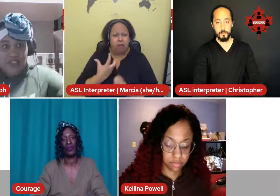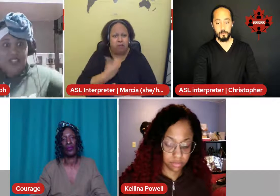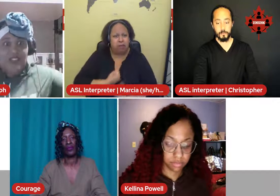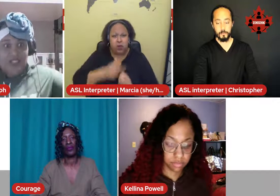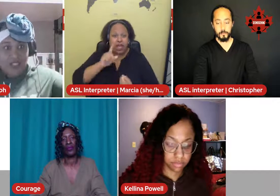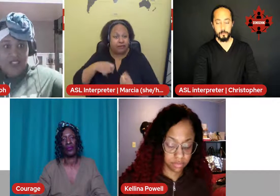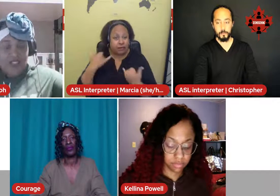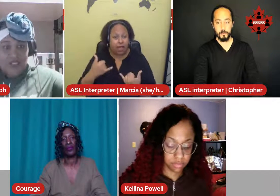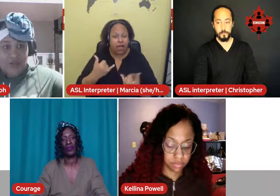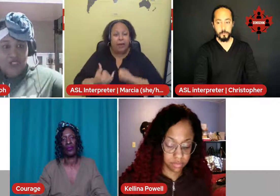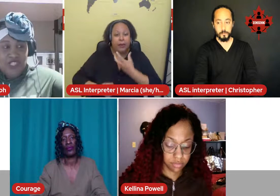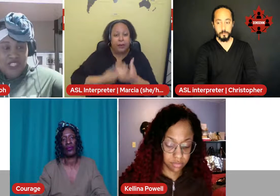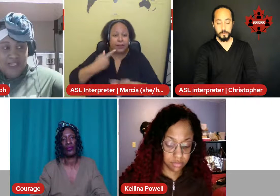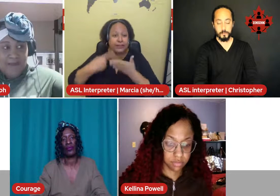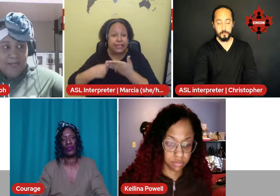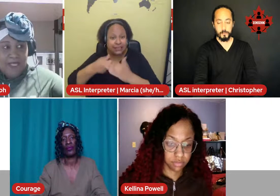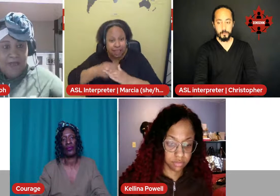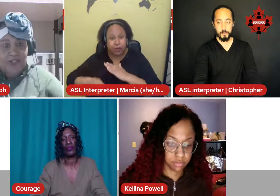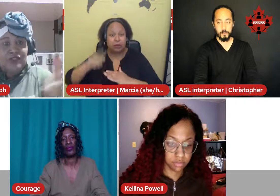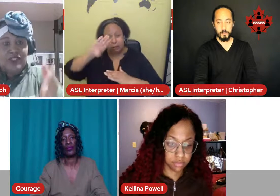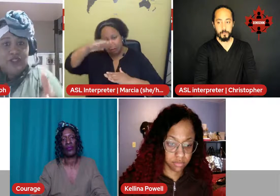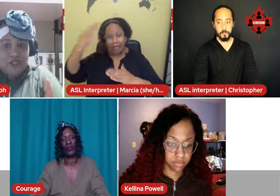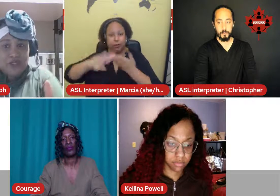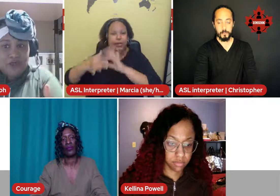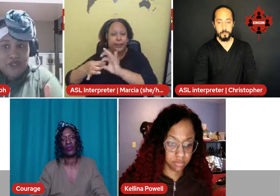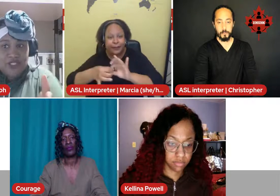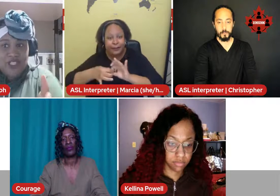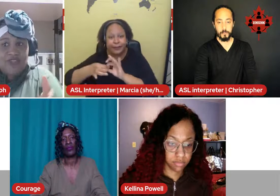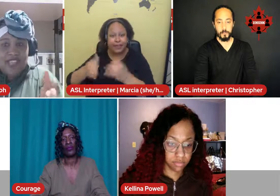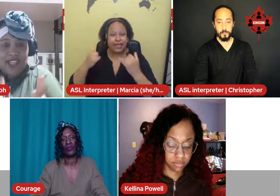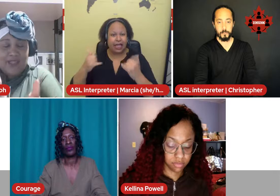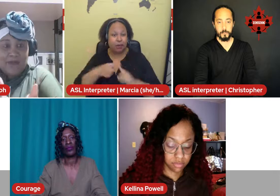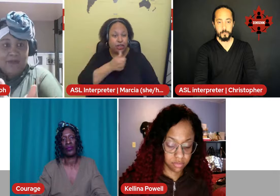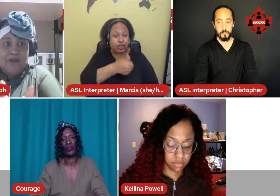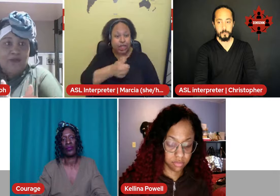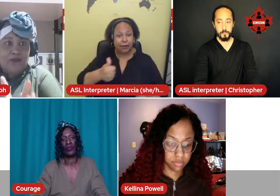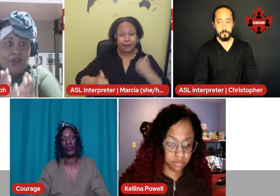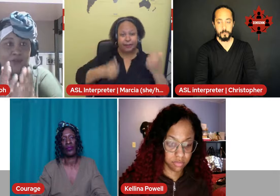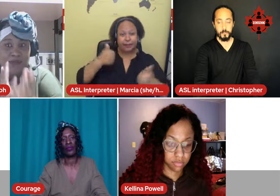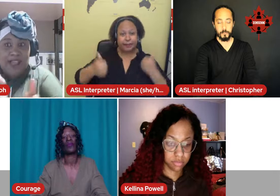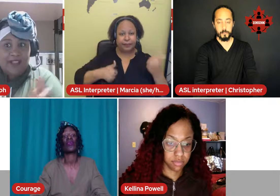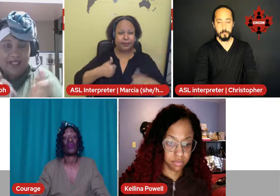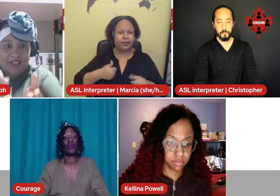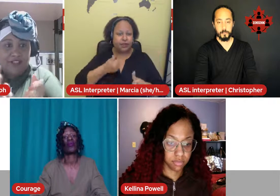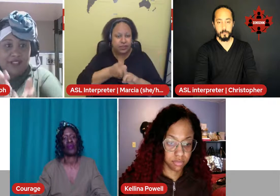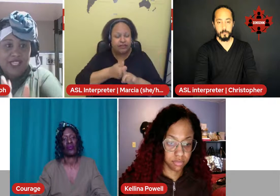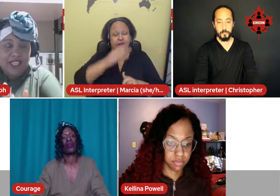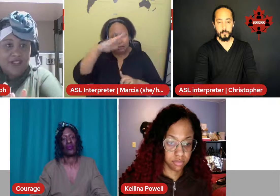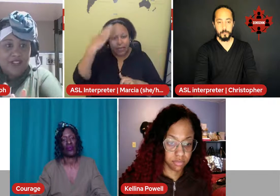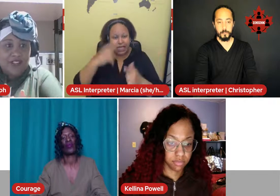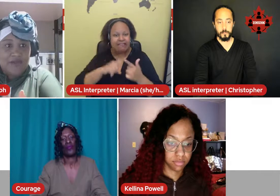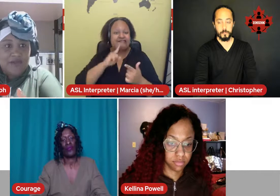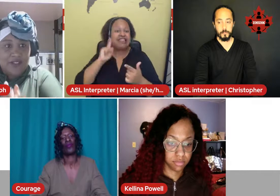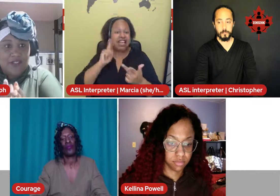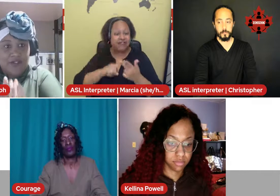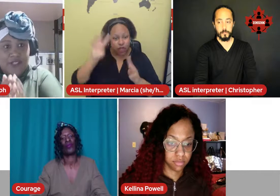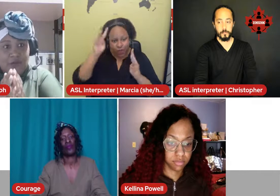within the community. But you can also do it yourselves as people who are black deaf creators. Do you feel